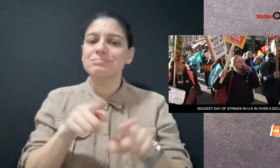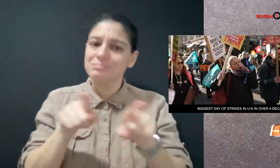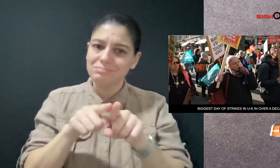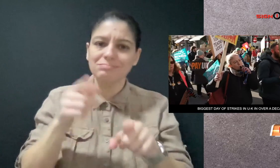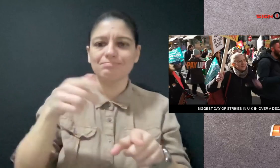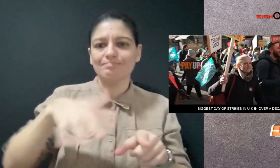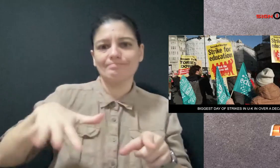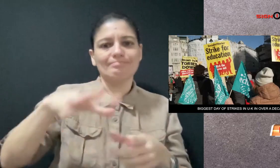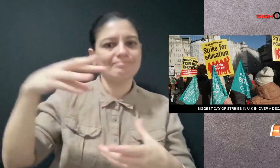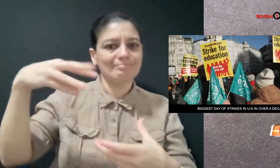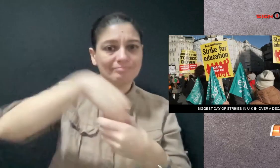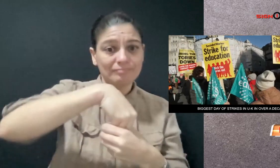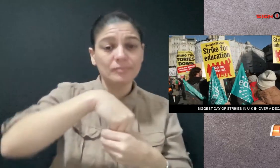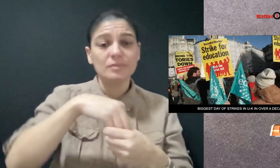Protesters included teachers,